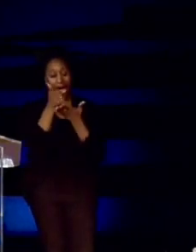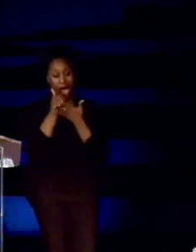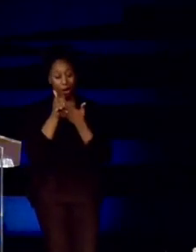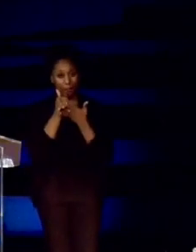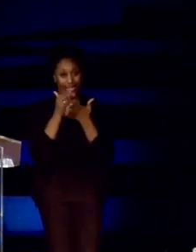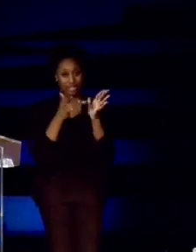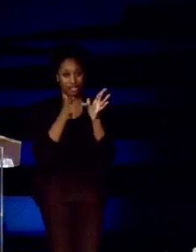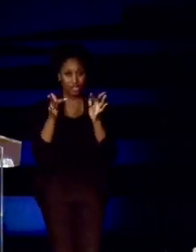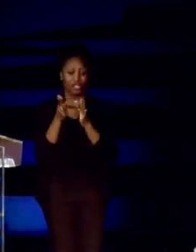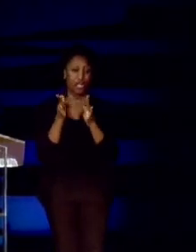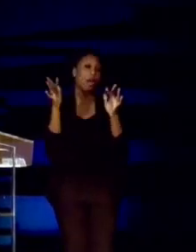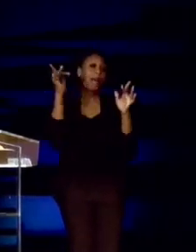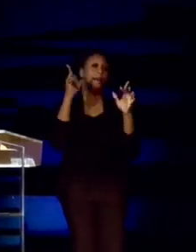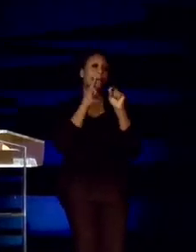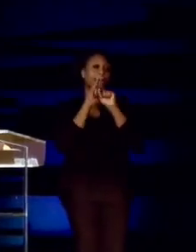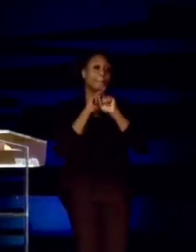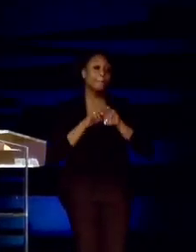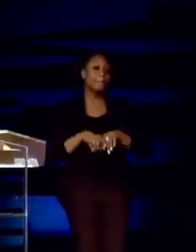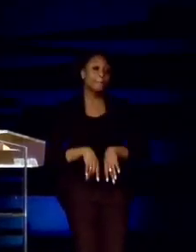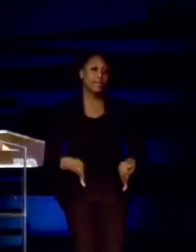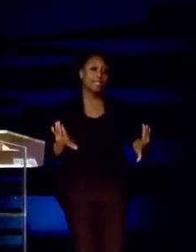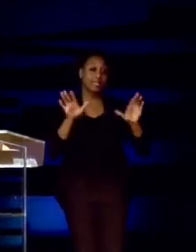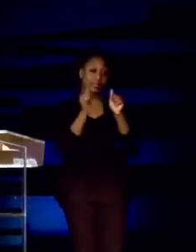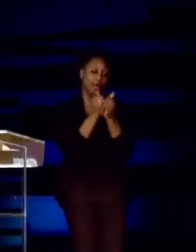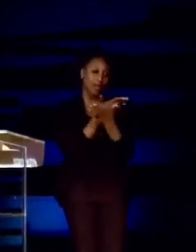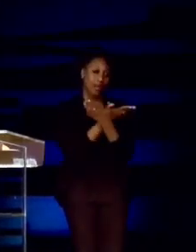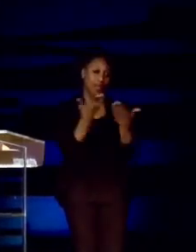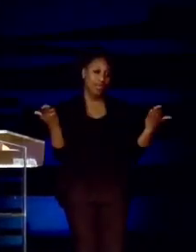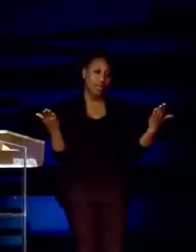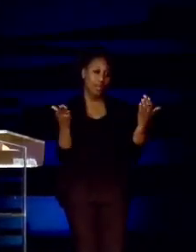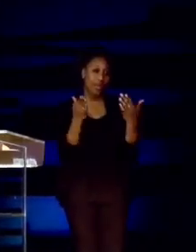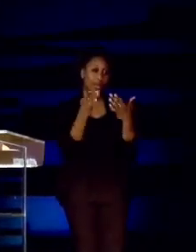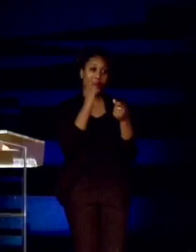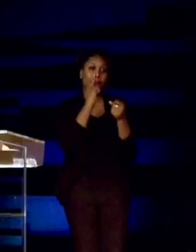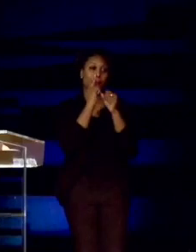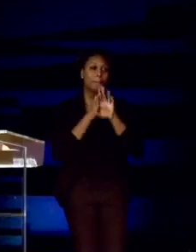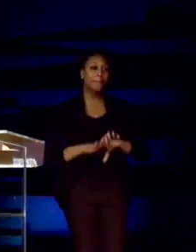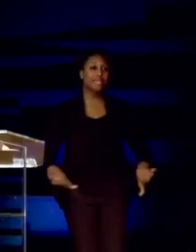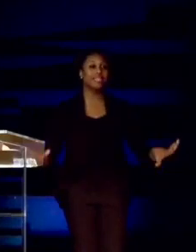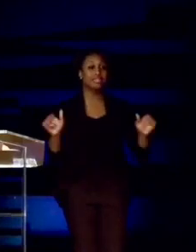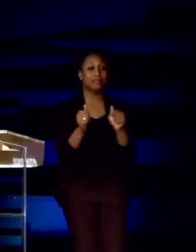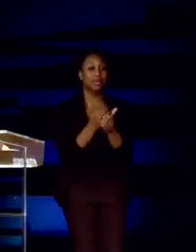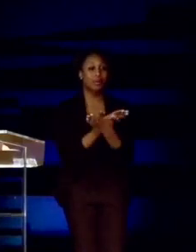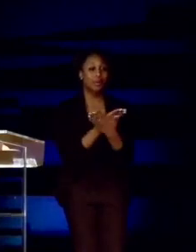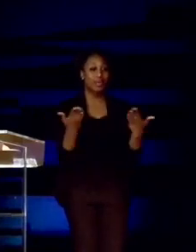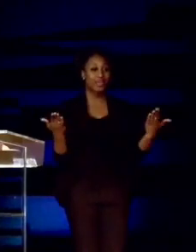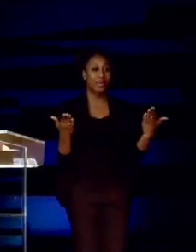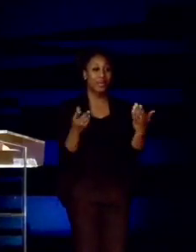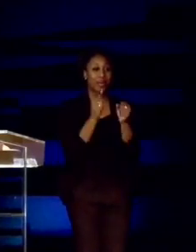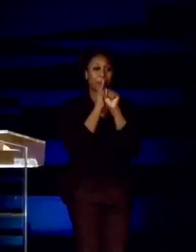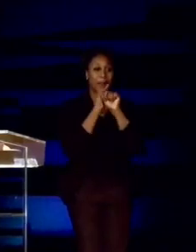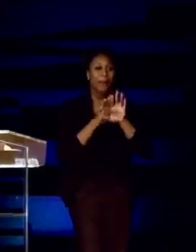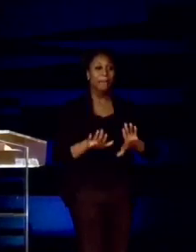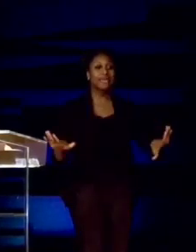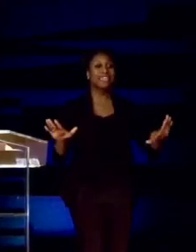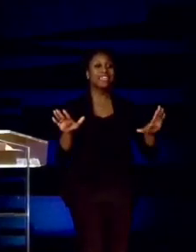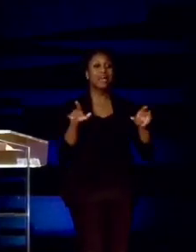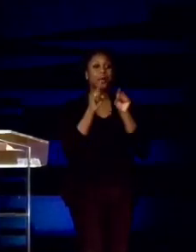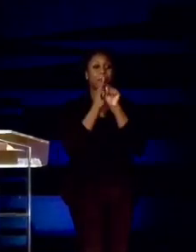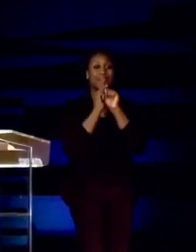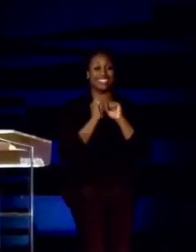somebody and tell them, peace be with you. Come on, tell somebody else, peace be with you. That means the Lord has showed up